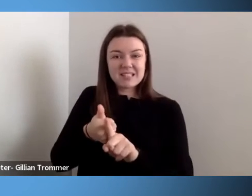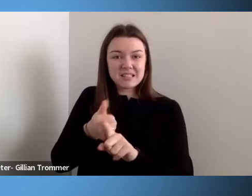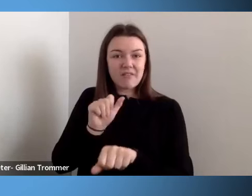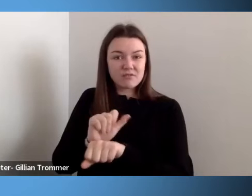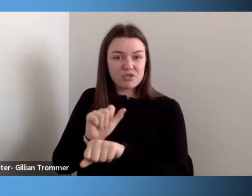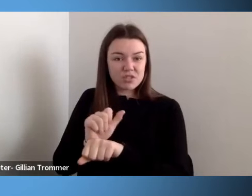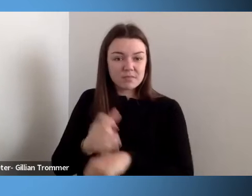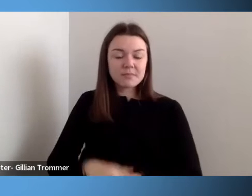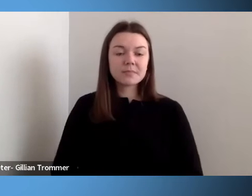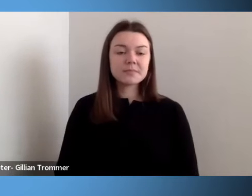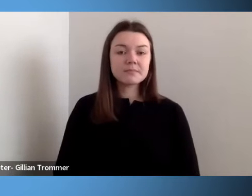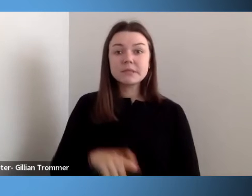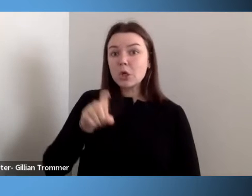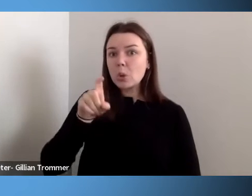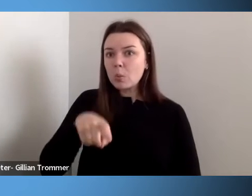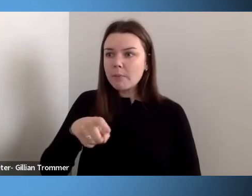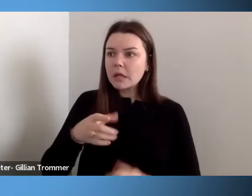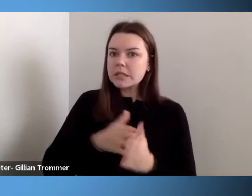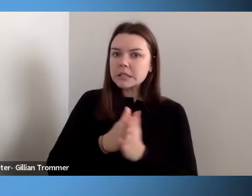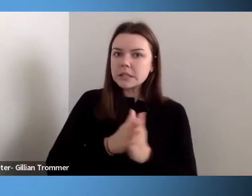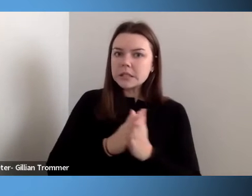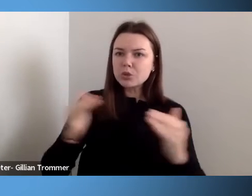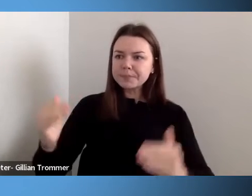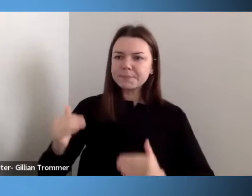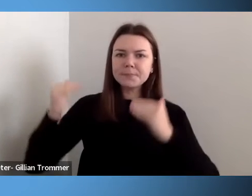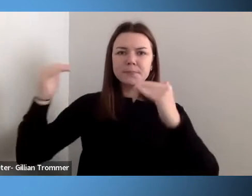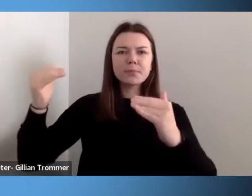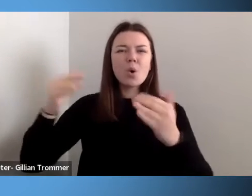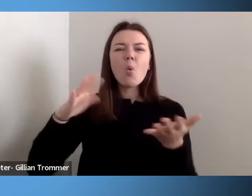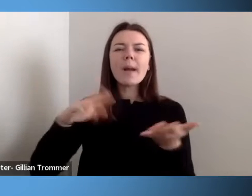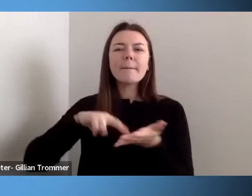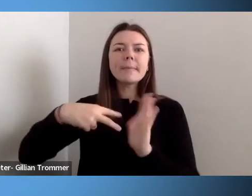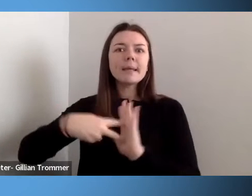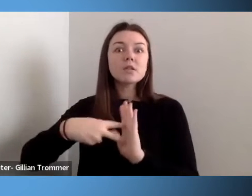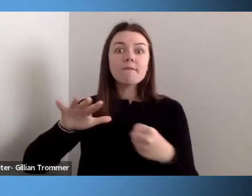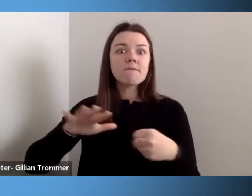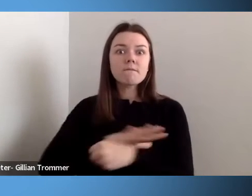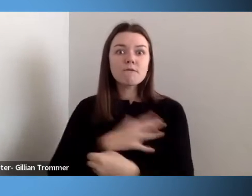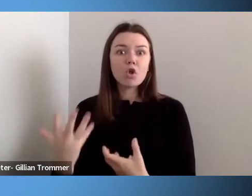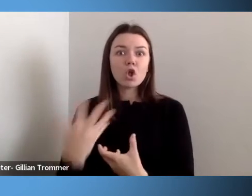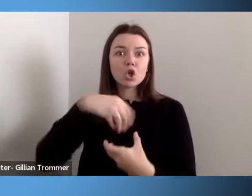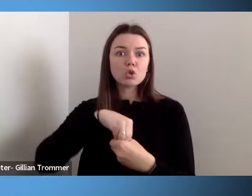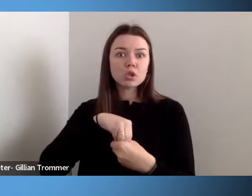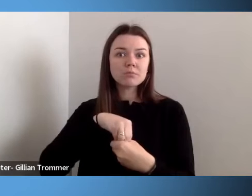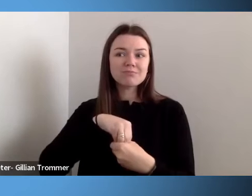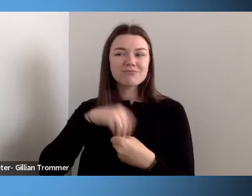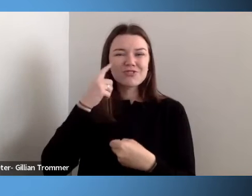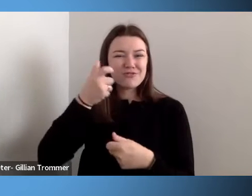bar on what full inclusion is and can be for each next generation.